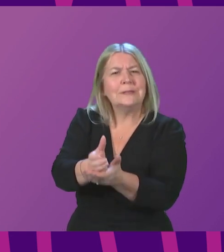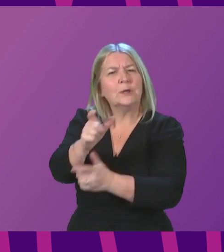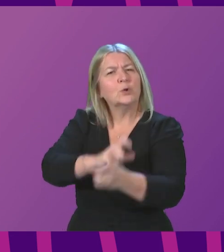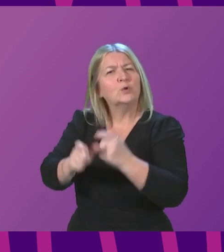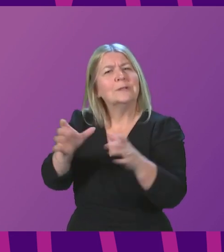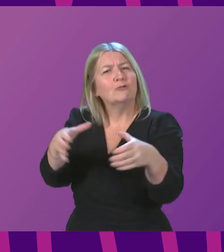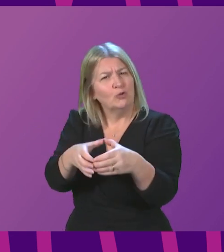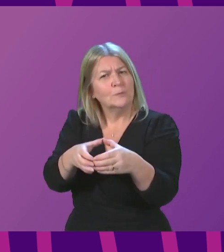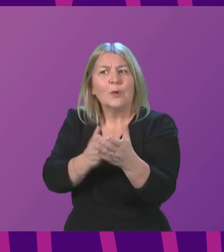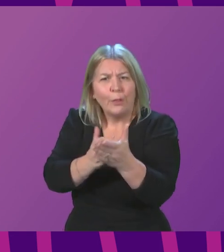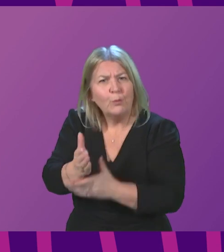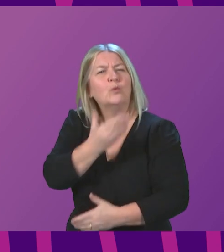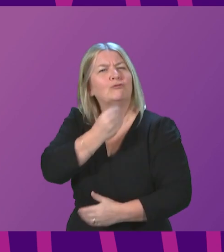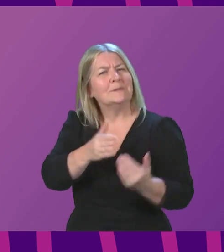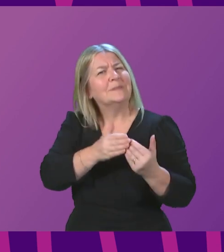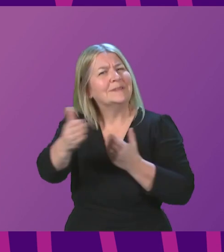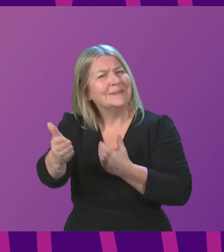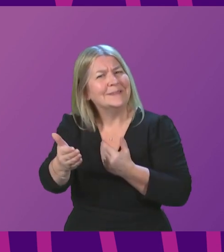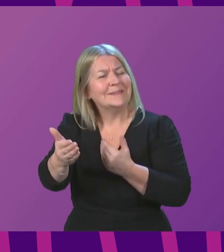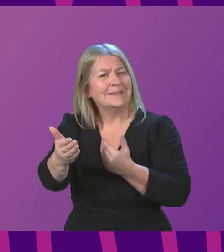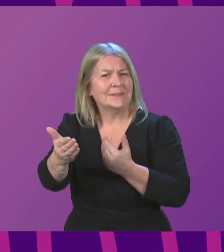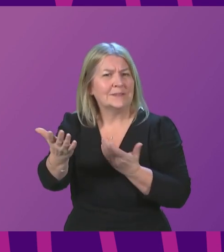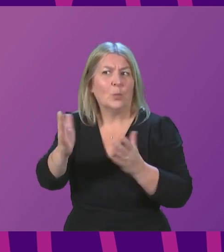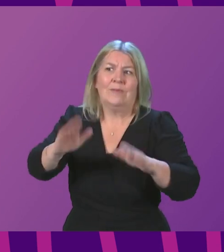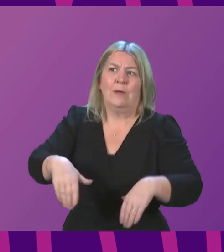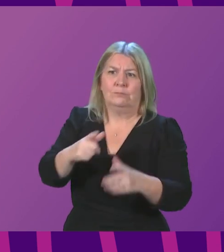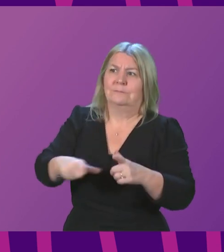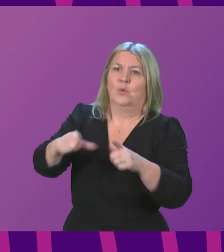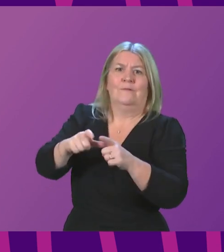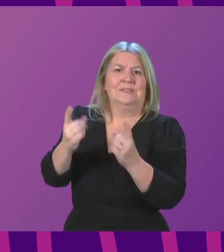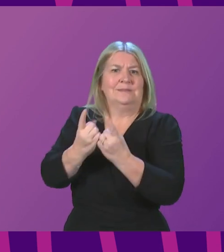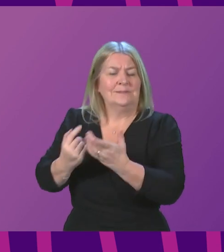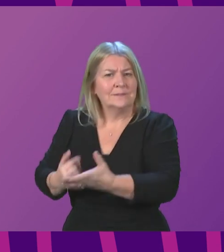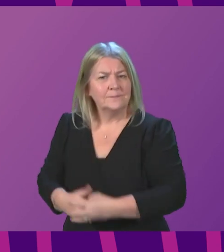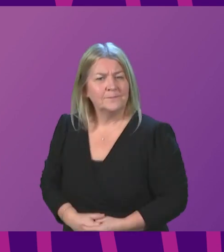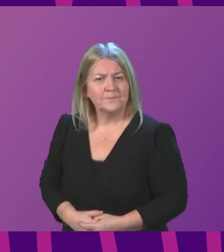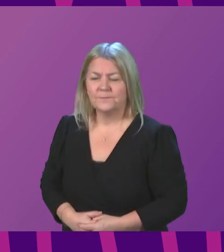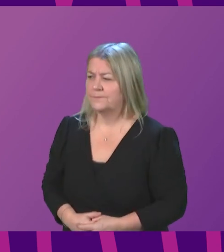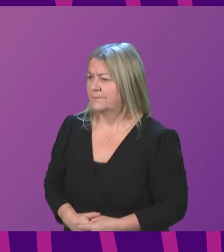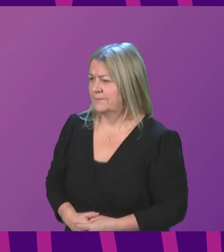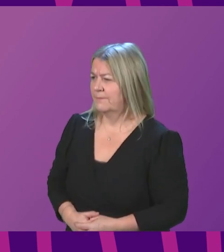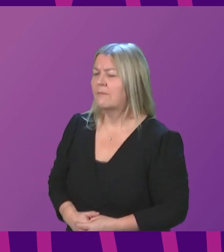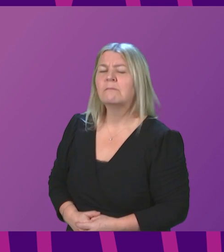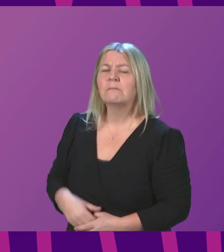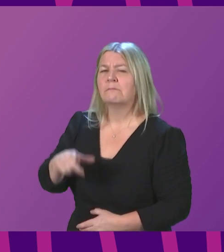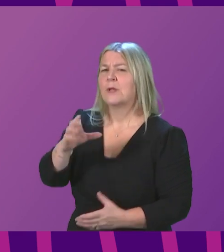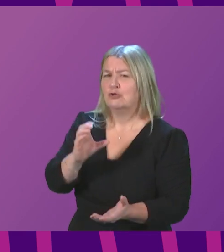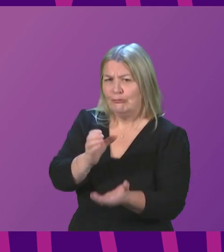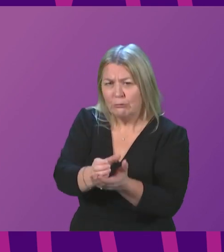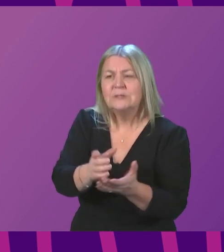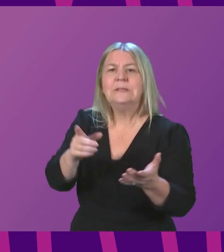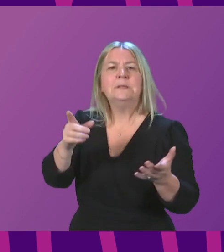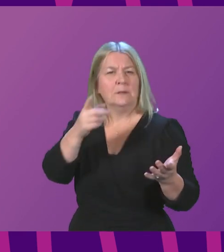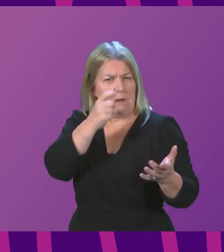any required COVID-19 measures first minister charities and community groups can remain open over the festive period if that